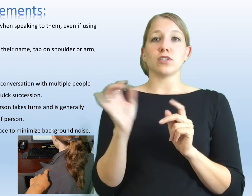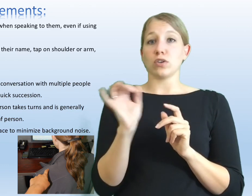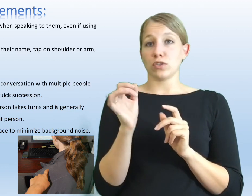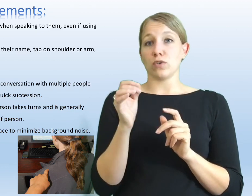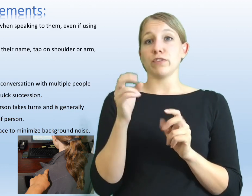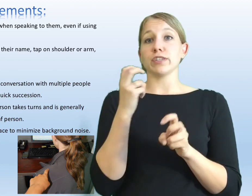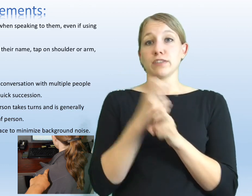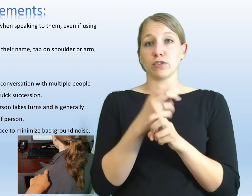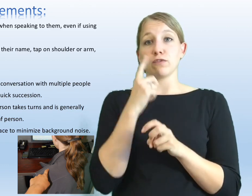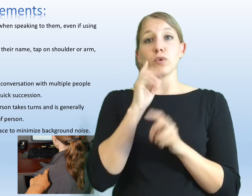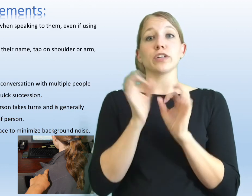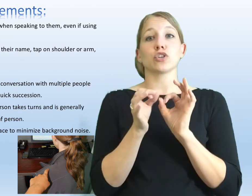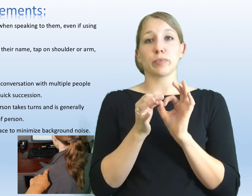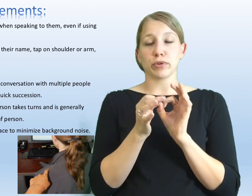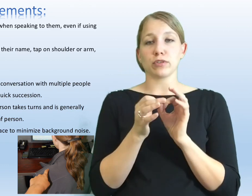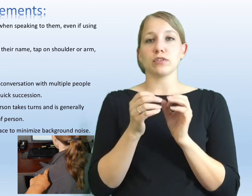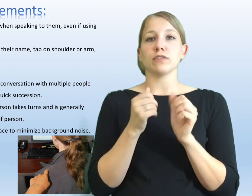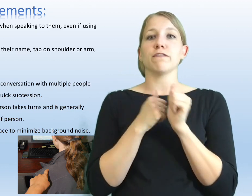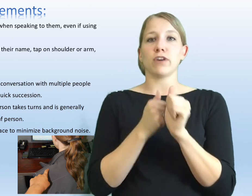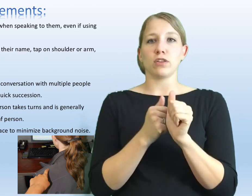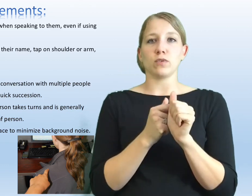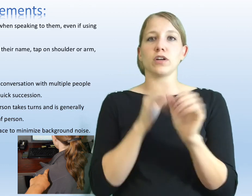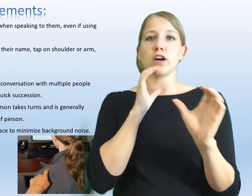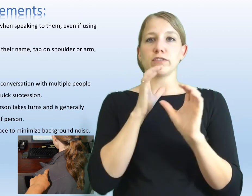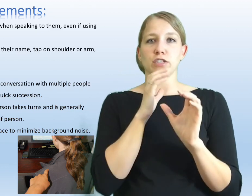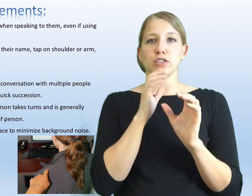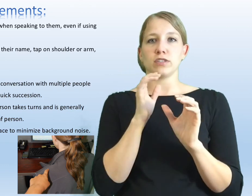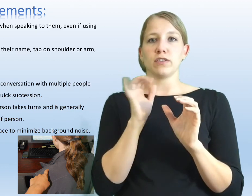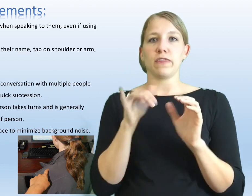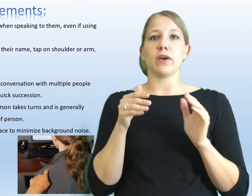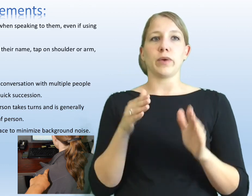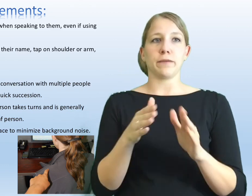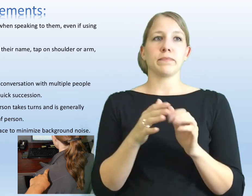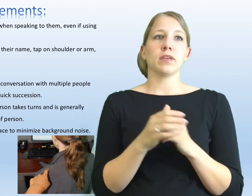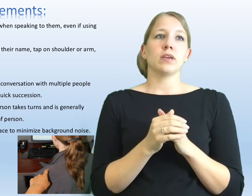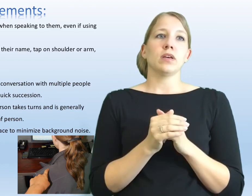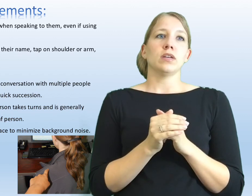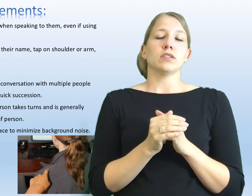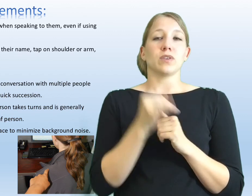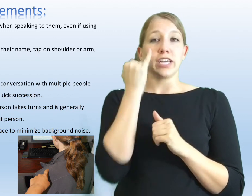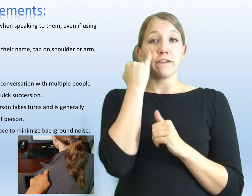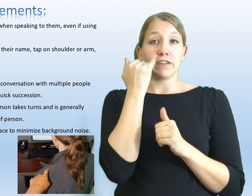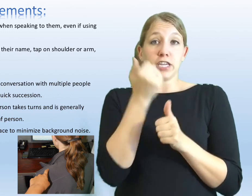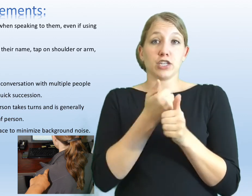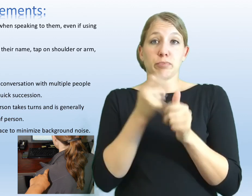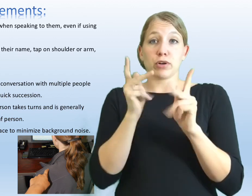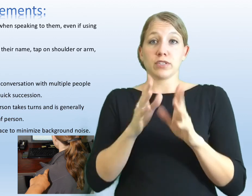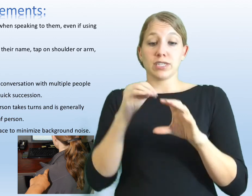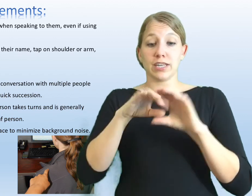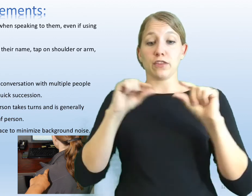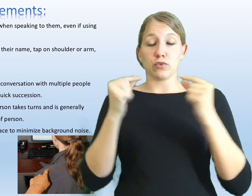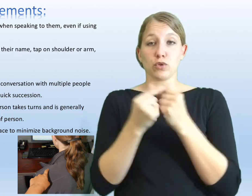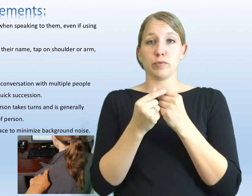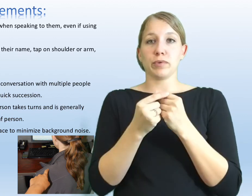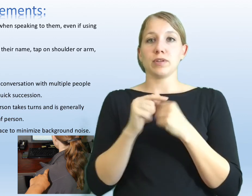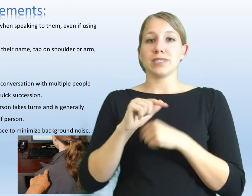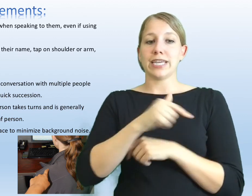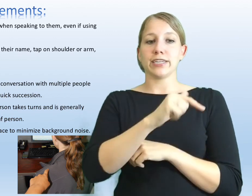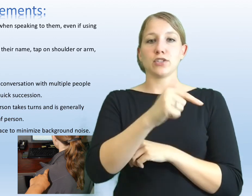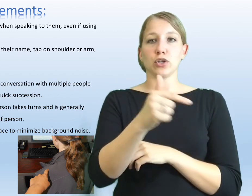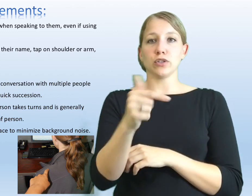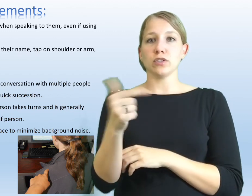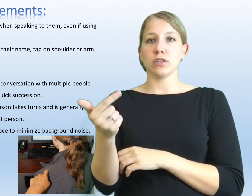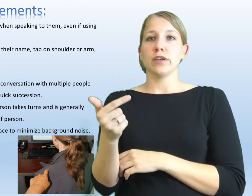It's also very difficult for an interpreter to follow a conversation in that way. So if each person in the group